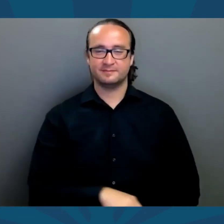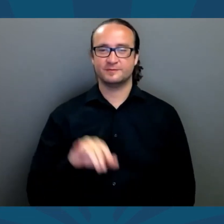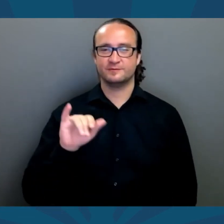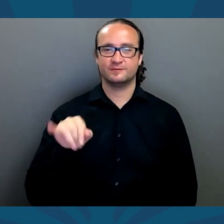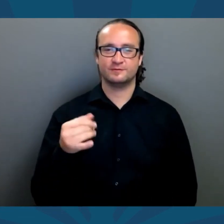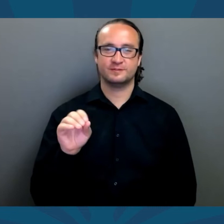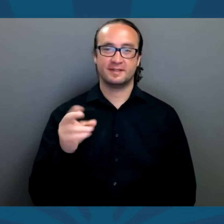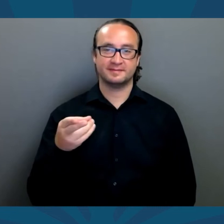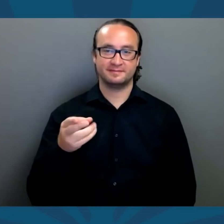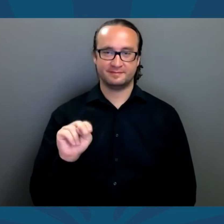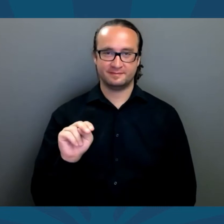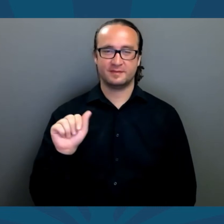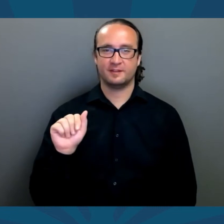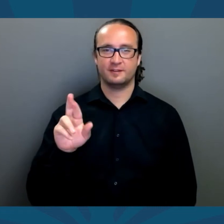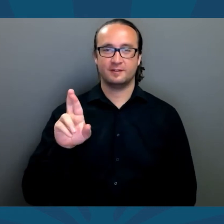Website,